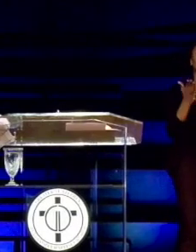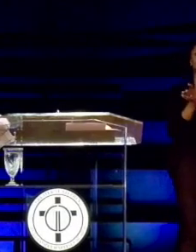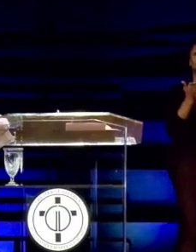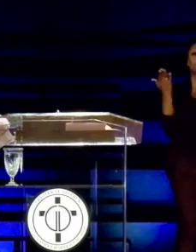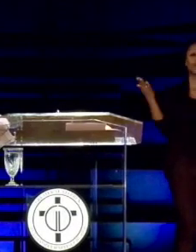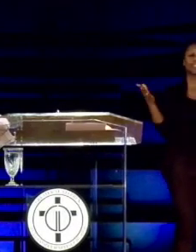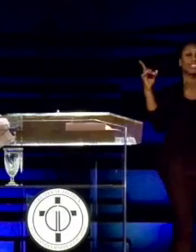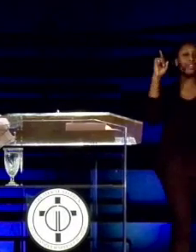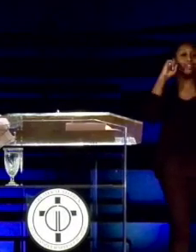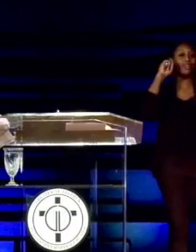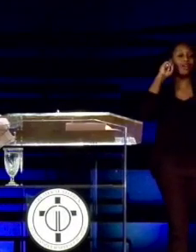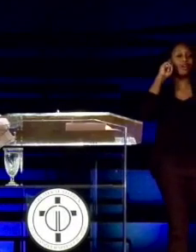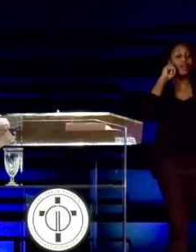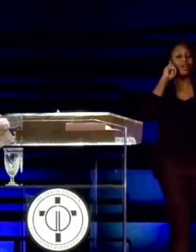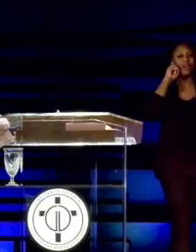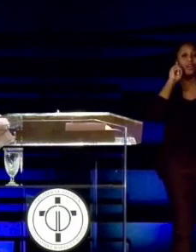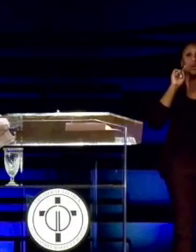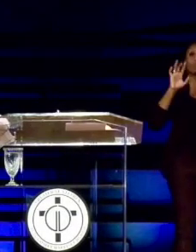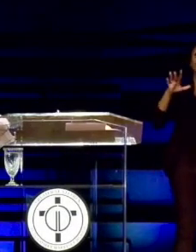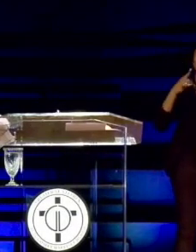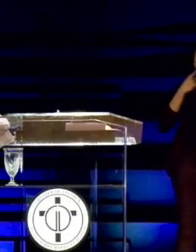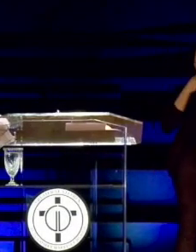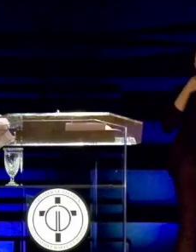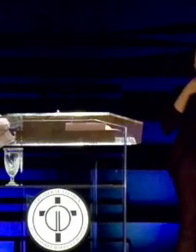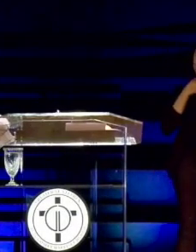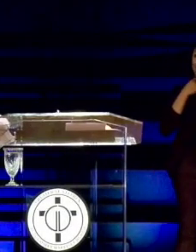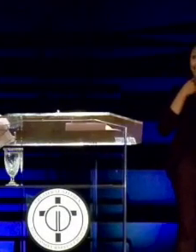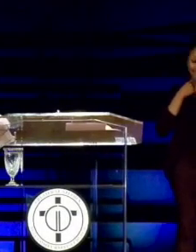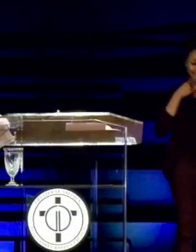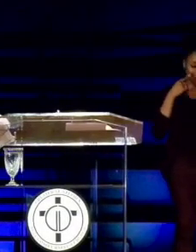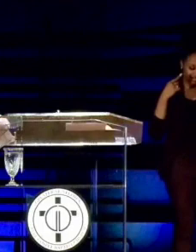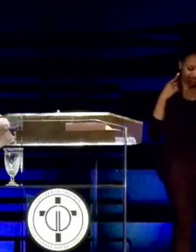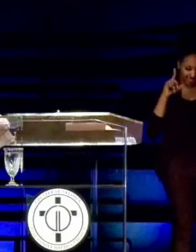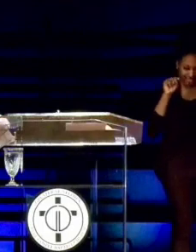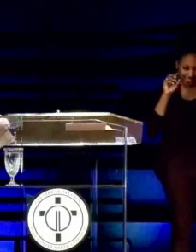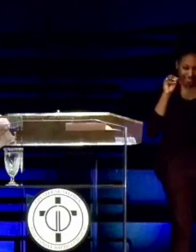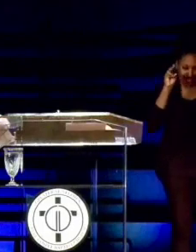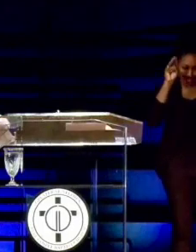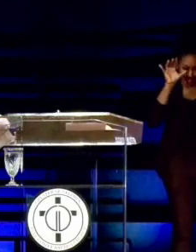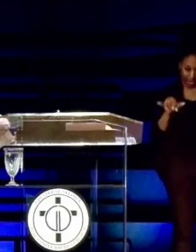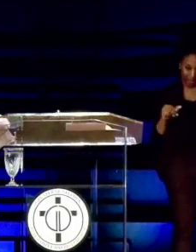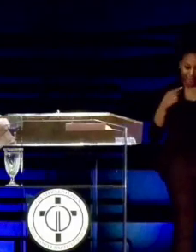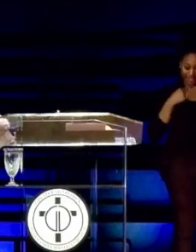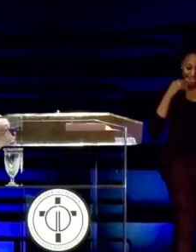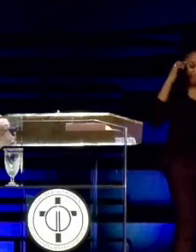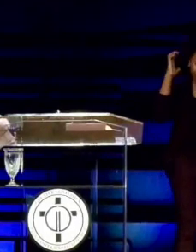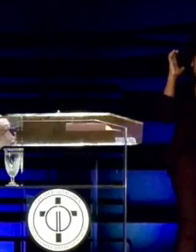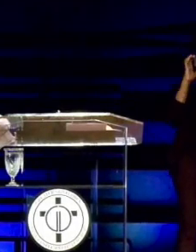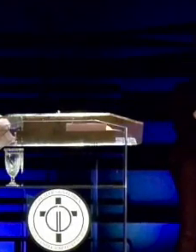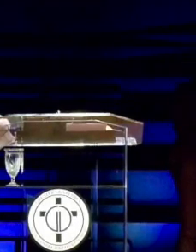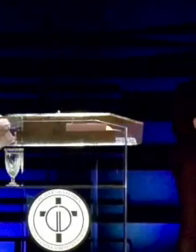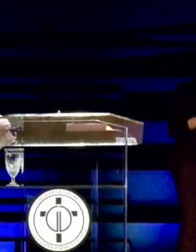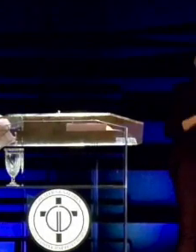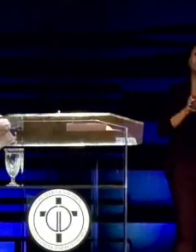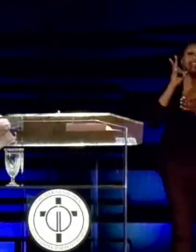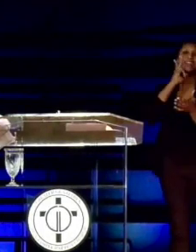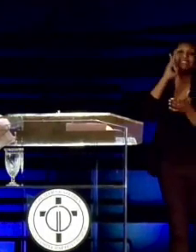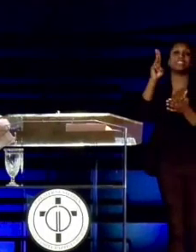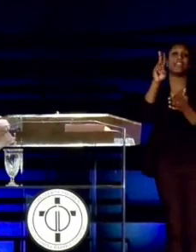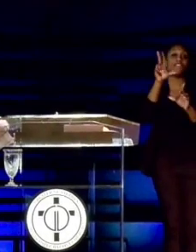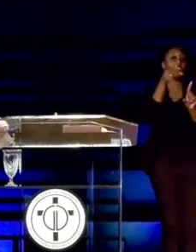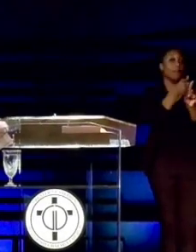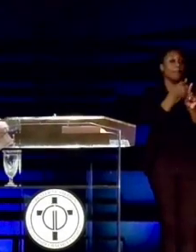he heard what Tommy said. Tommy said, I ain't believing unless I see him for